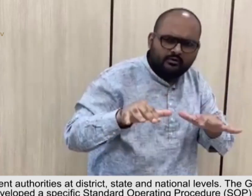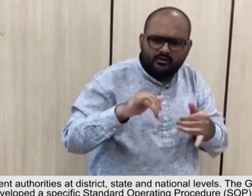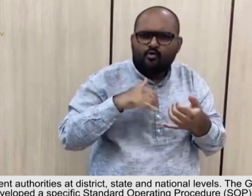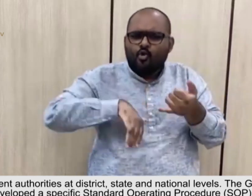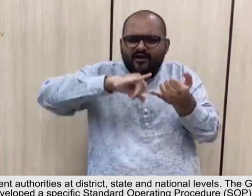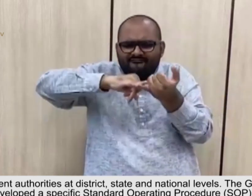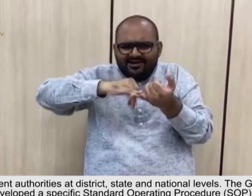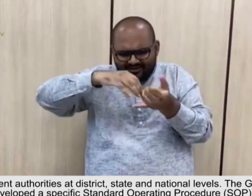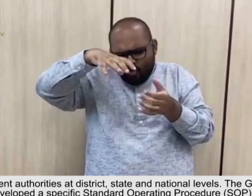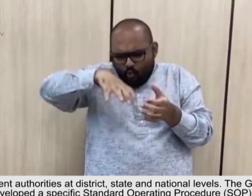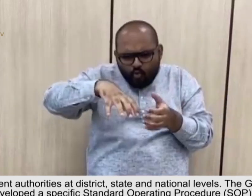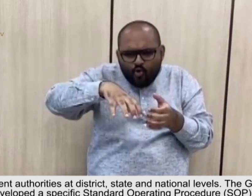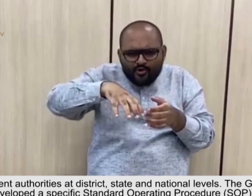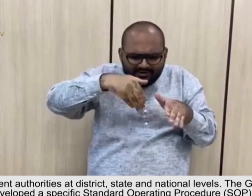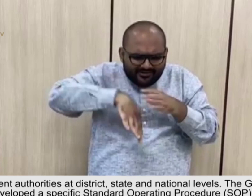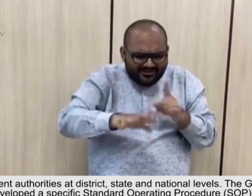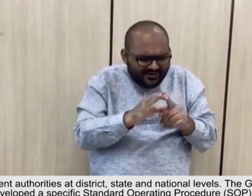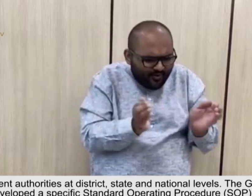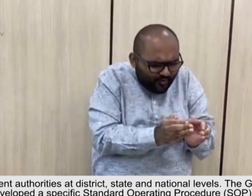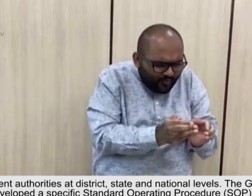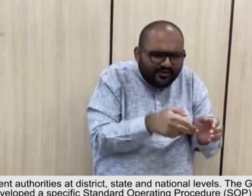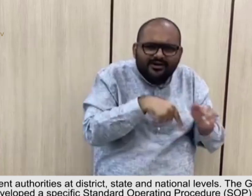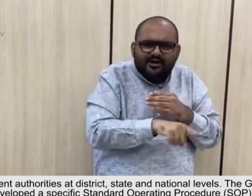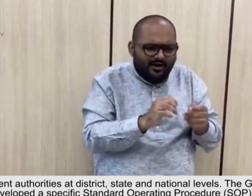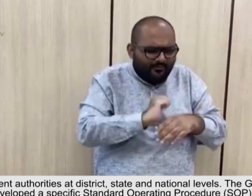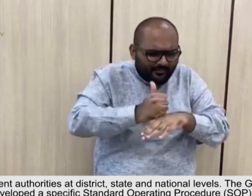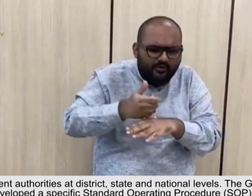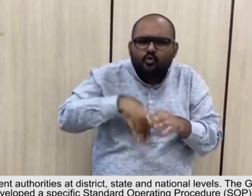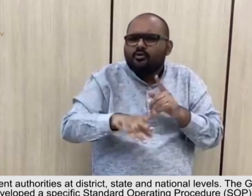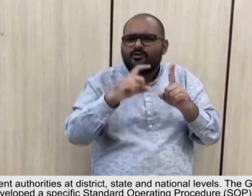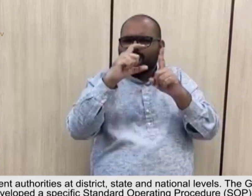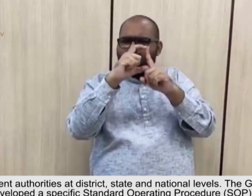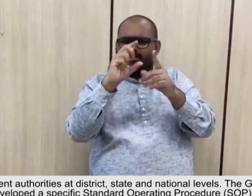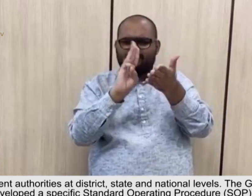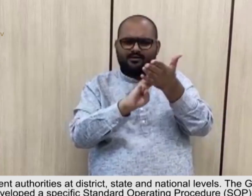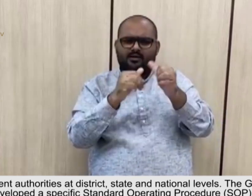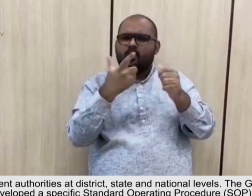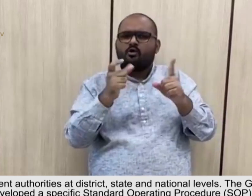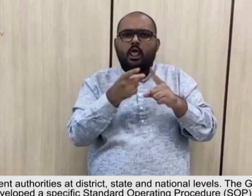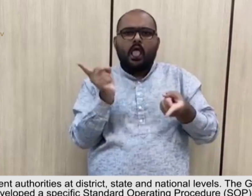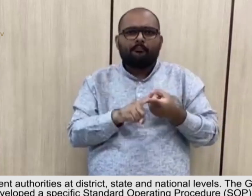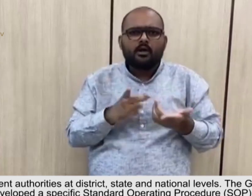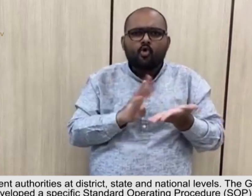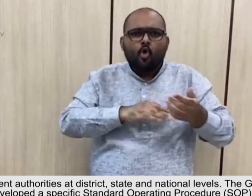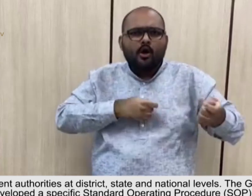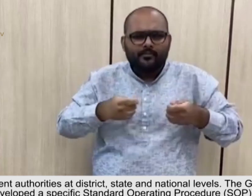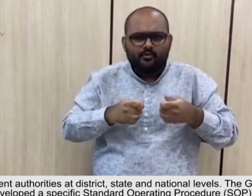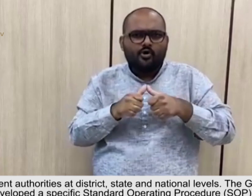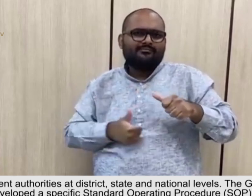state and national levels 10.9 government has also developed a Specific